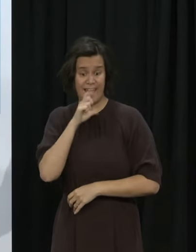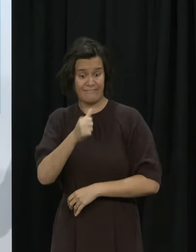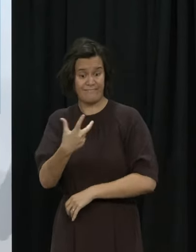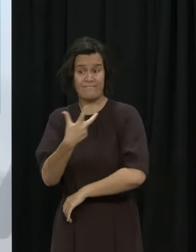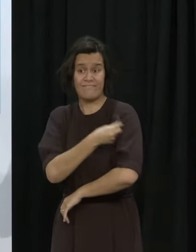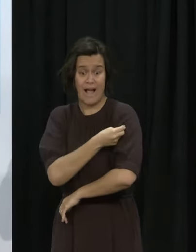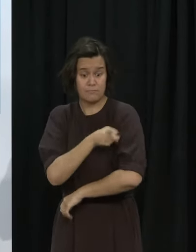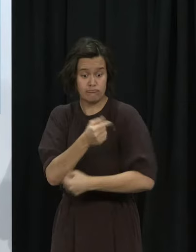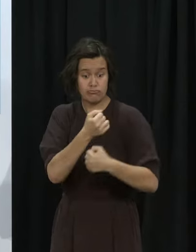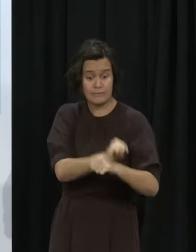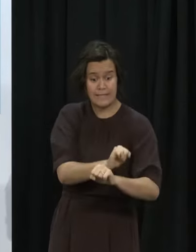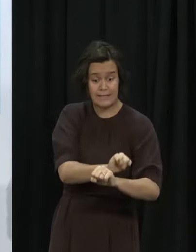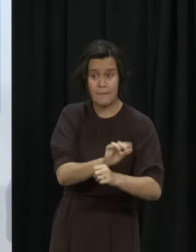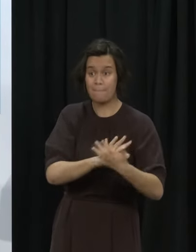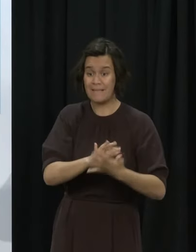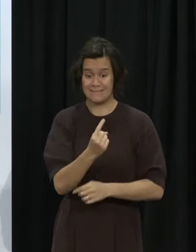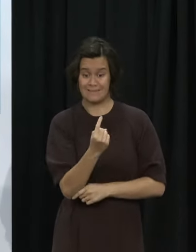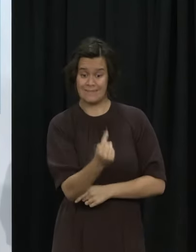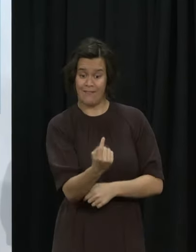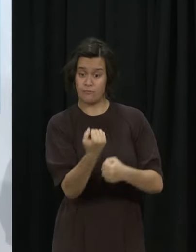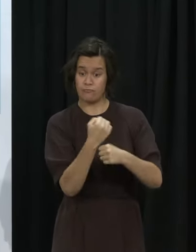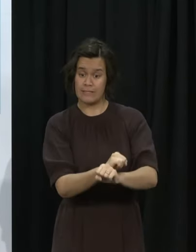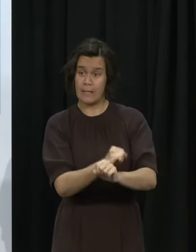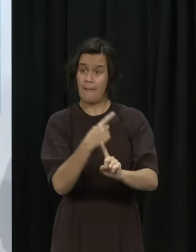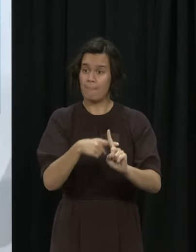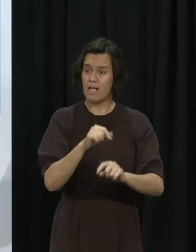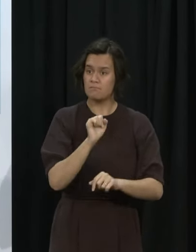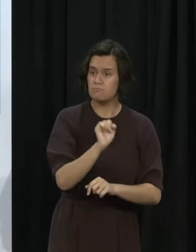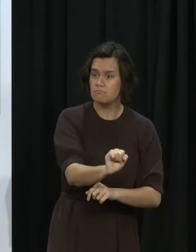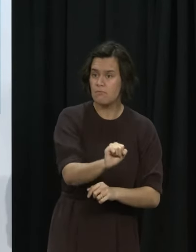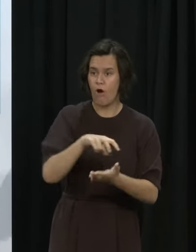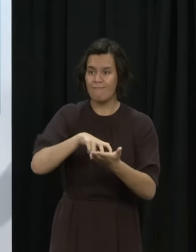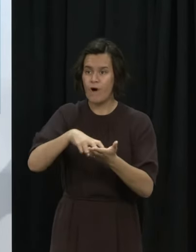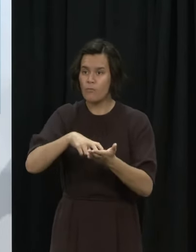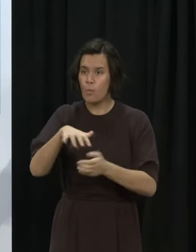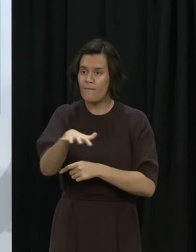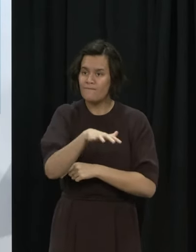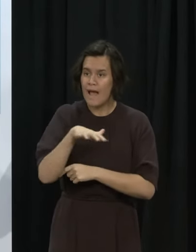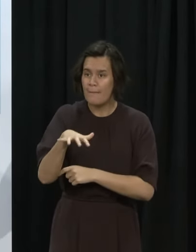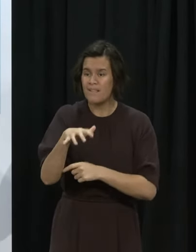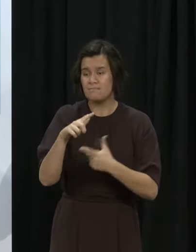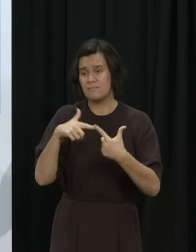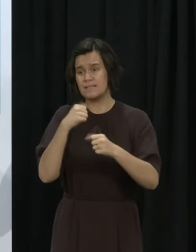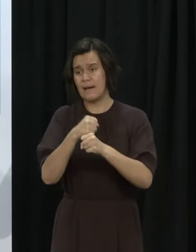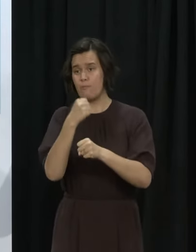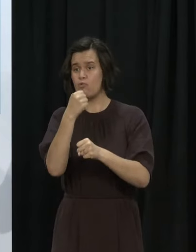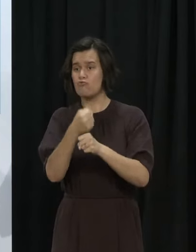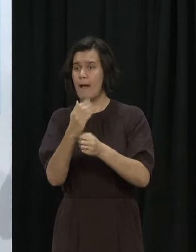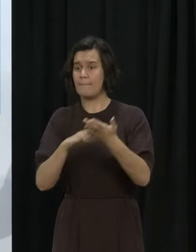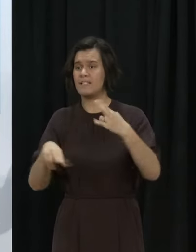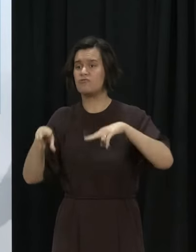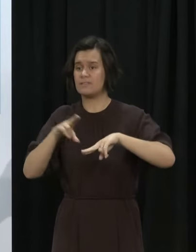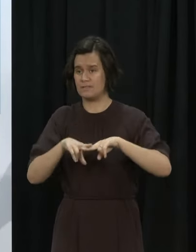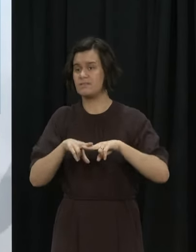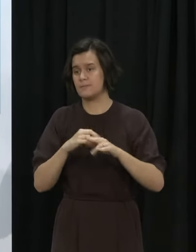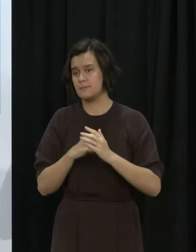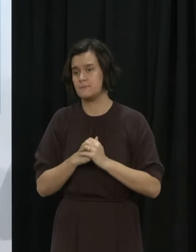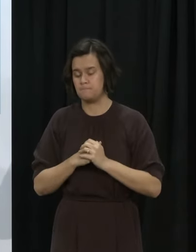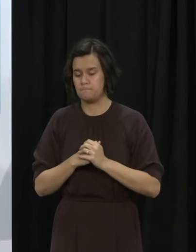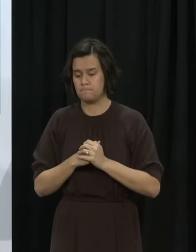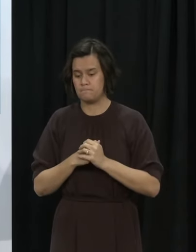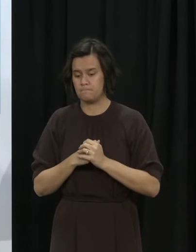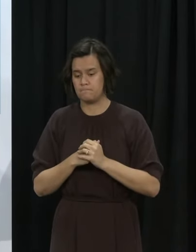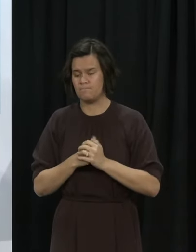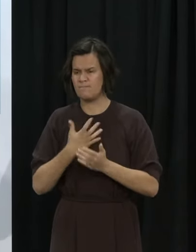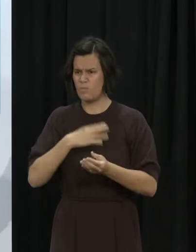of the importance of vaccination. Countries around the world are now rolling out vaccinations to this age group and I want to underline that it